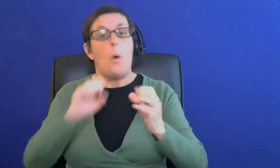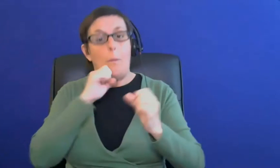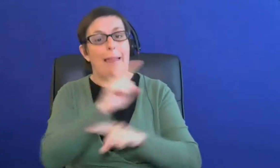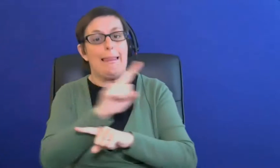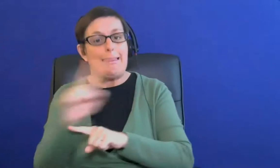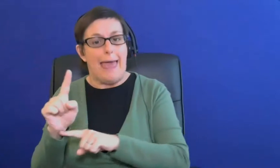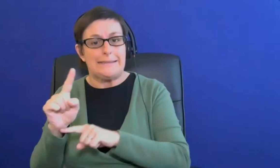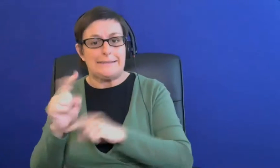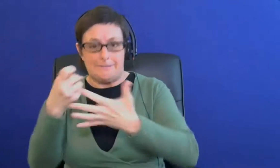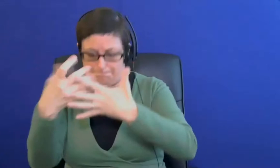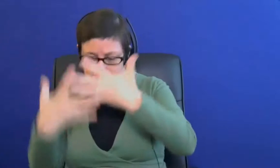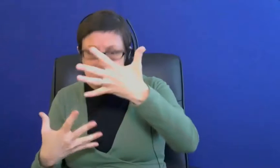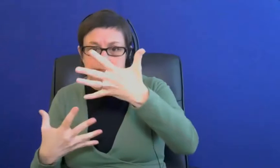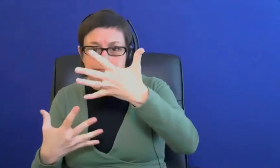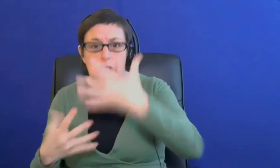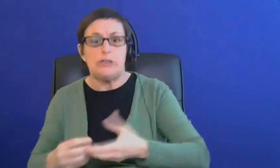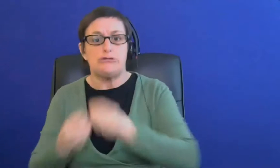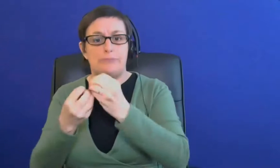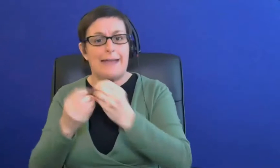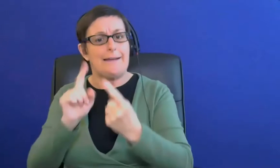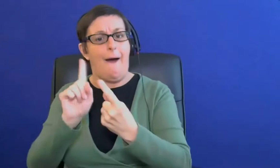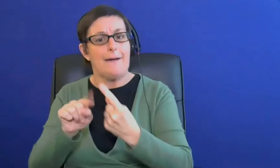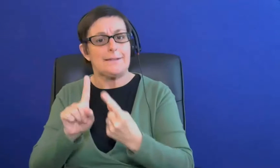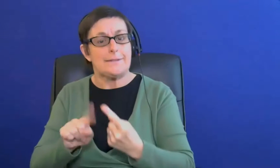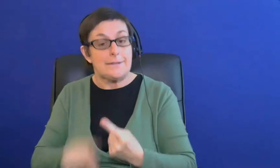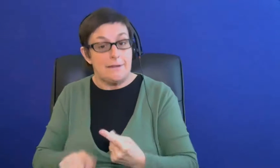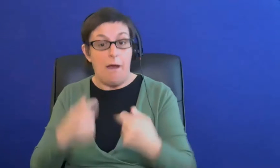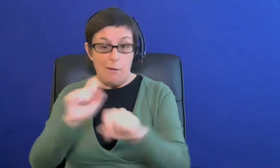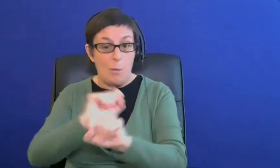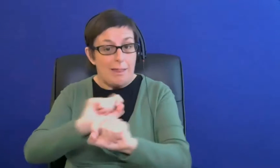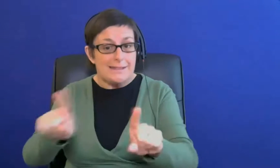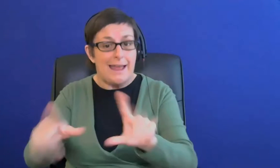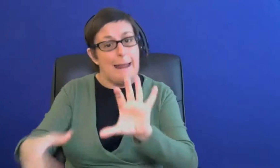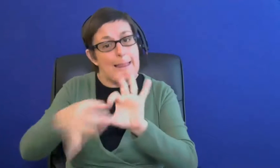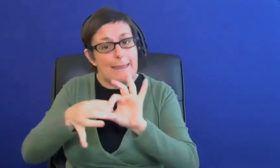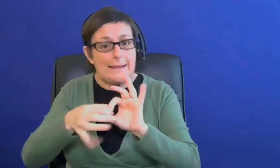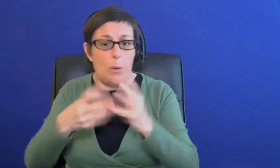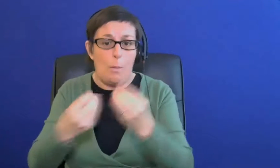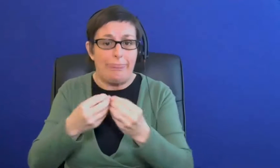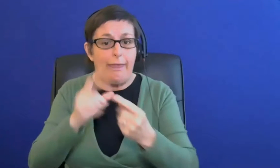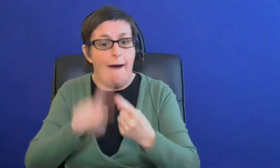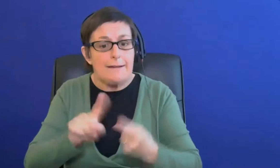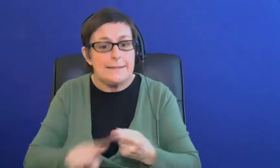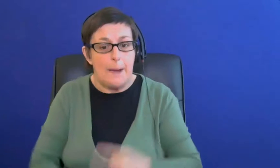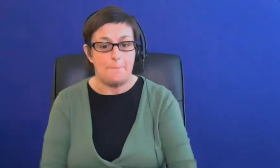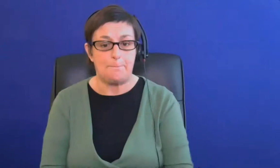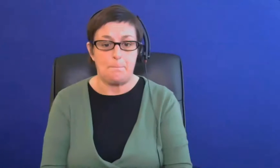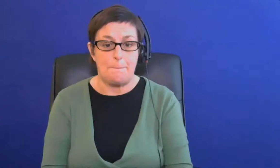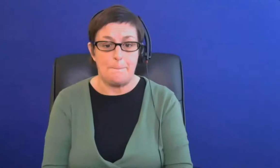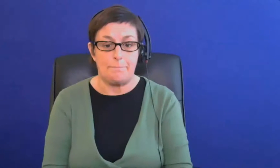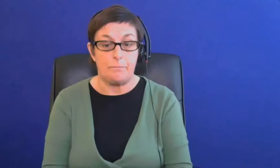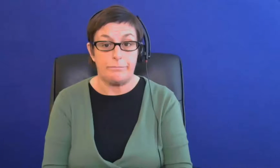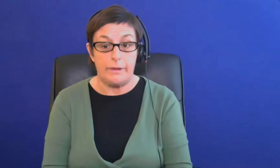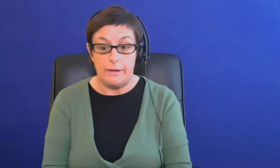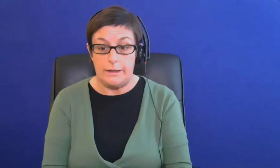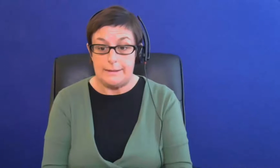question and answer sheet that will be hosted on our website and we'll send you links and details to that as well um so if it's okay